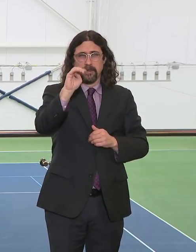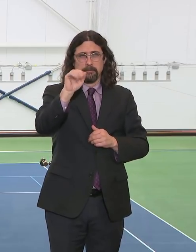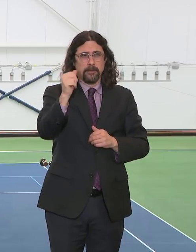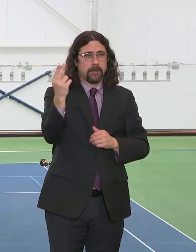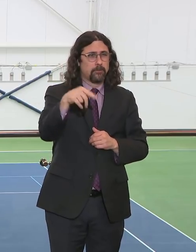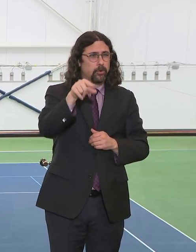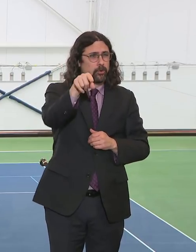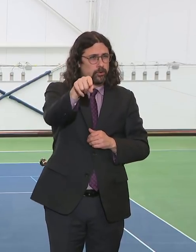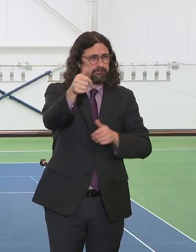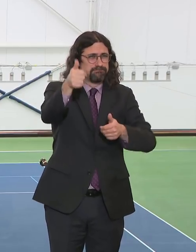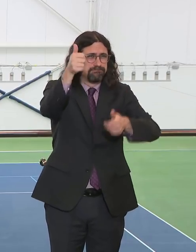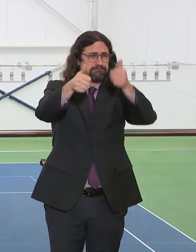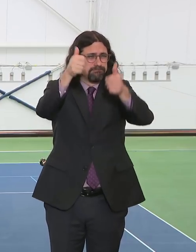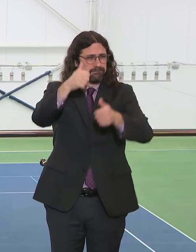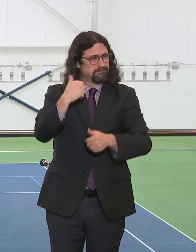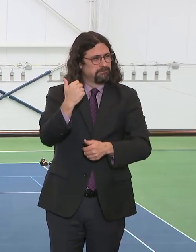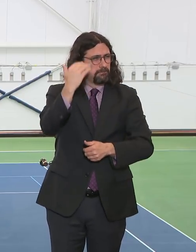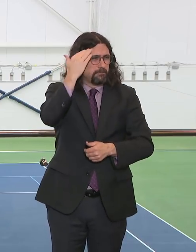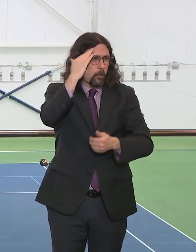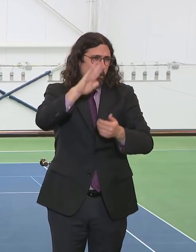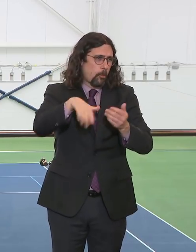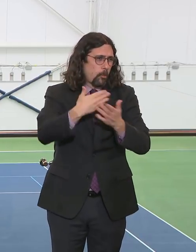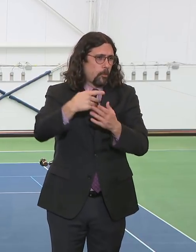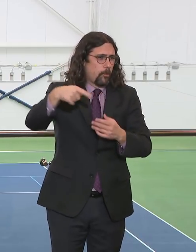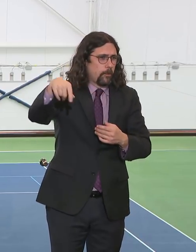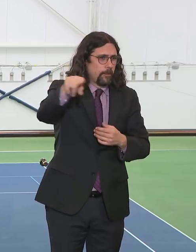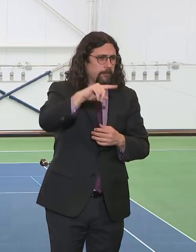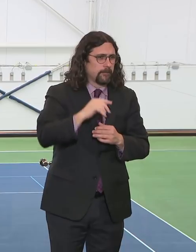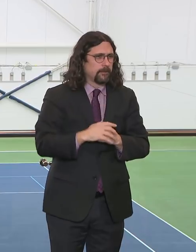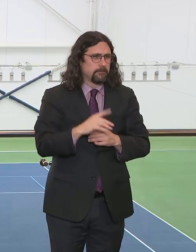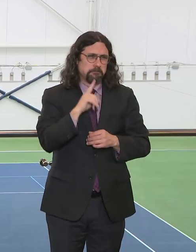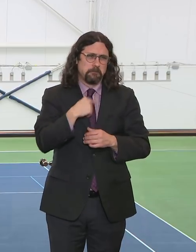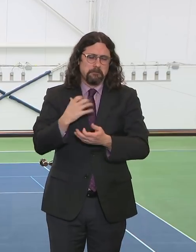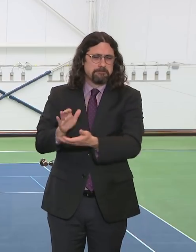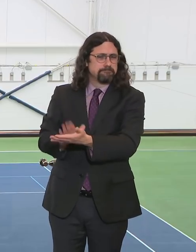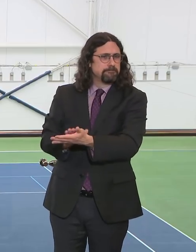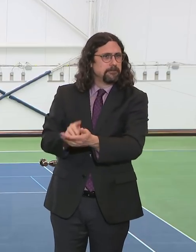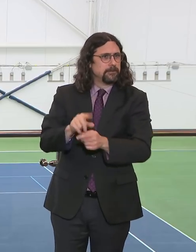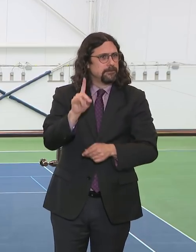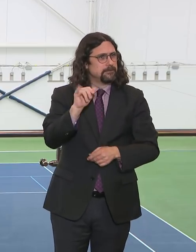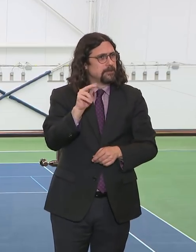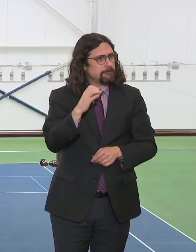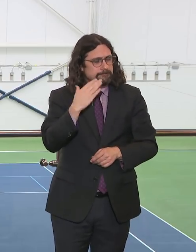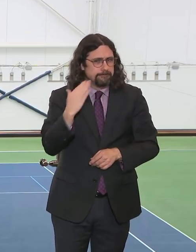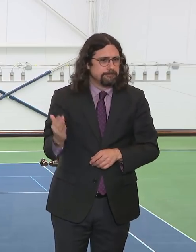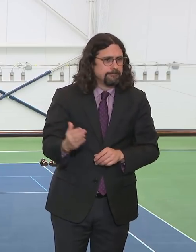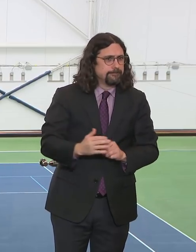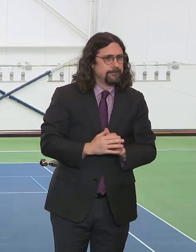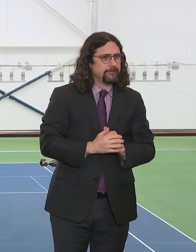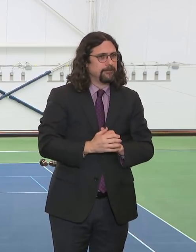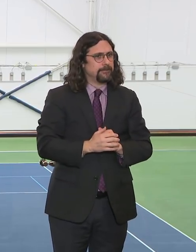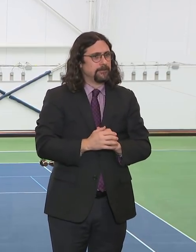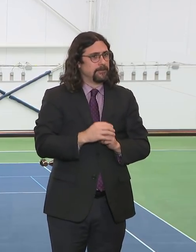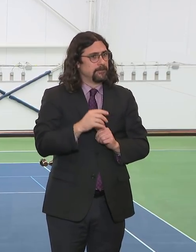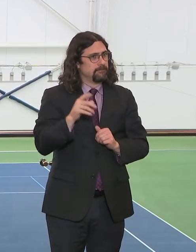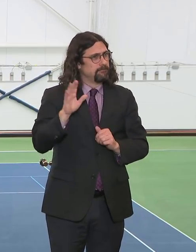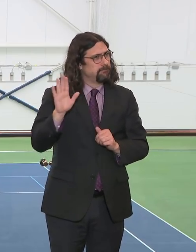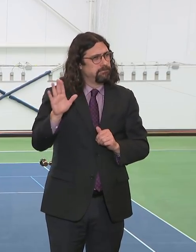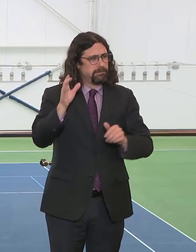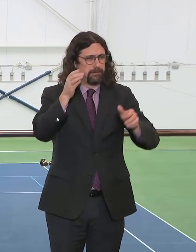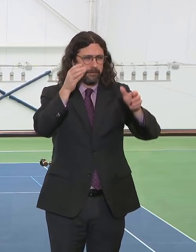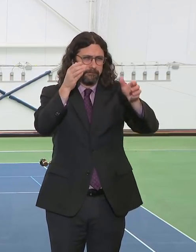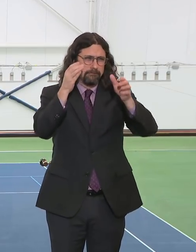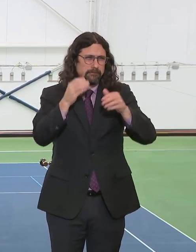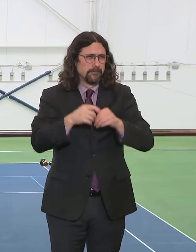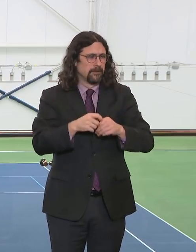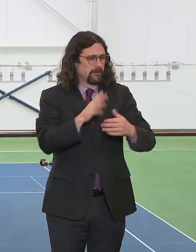really one of the pivots here, because she brings a wealth of experience and relationships and is really helping New York City right now. It's not a surprise that those